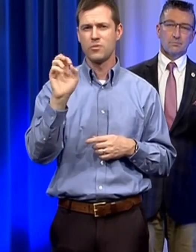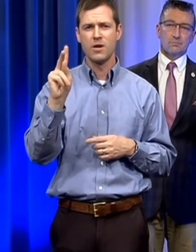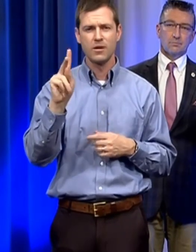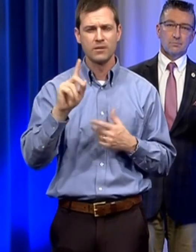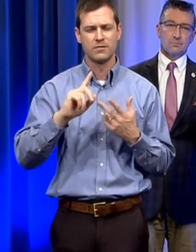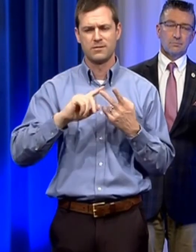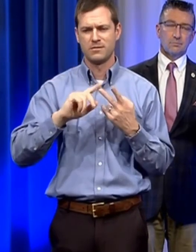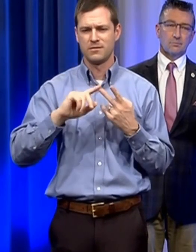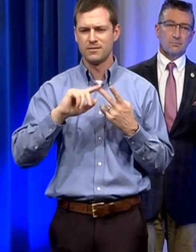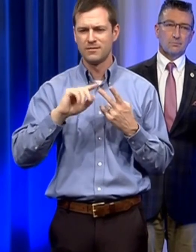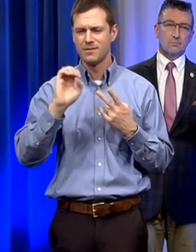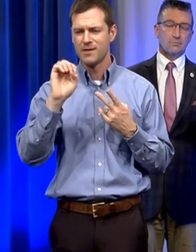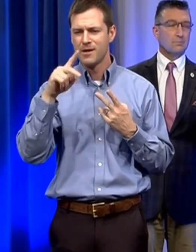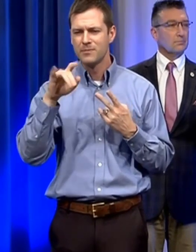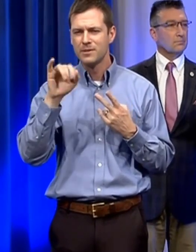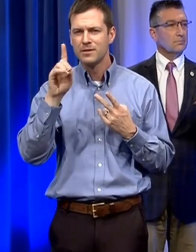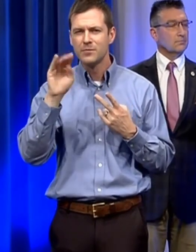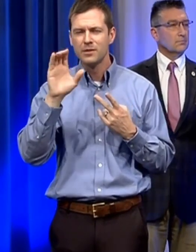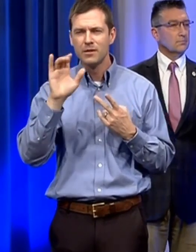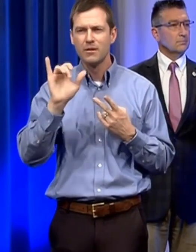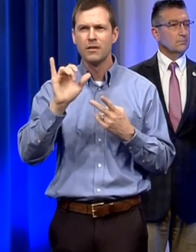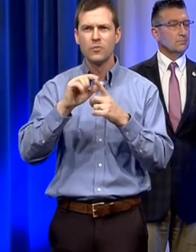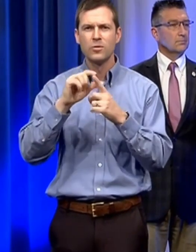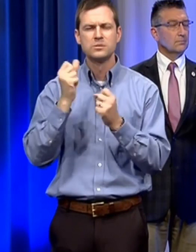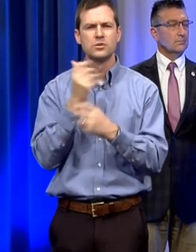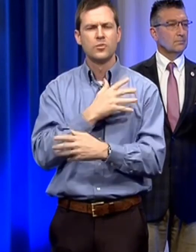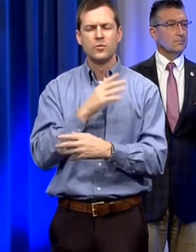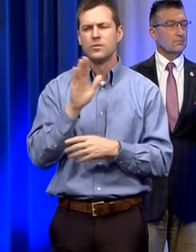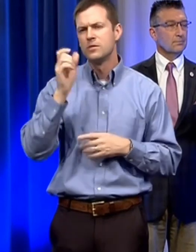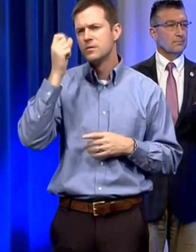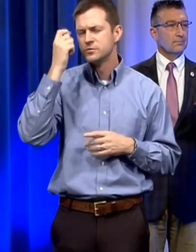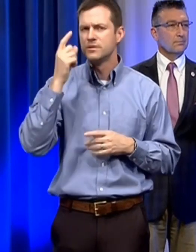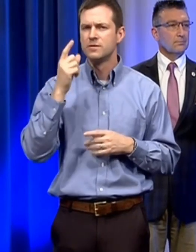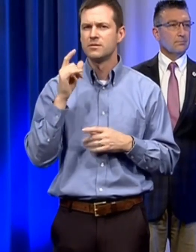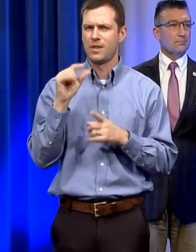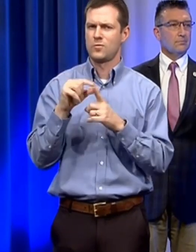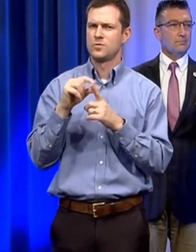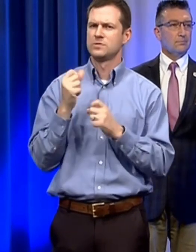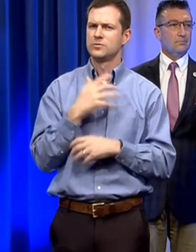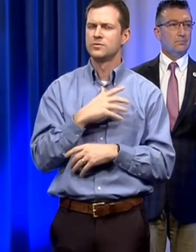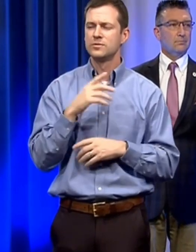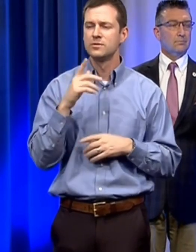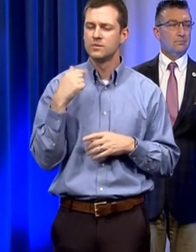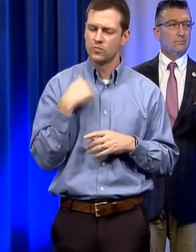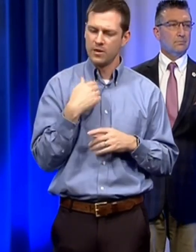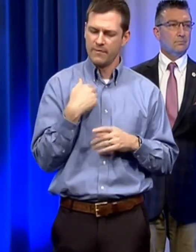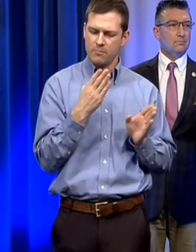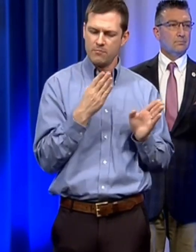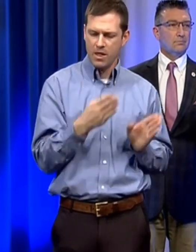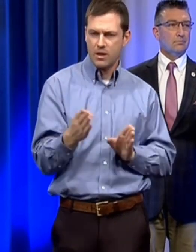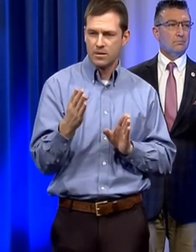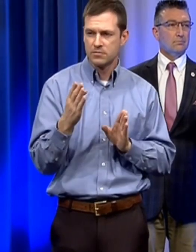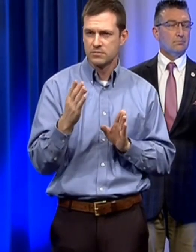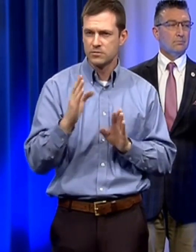people anxious that's that's a perfectly normal way to feel and we understand that and yet we think we have a good plan in place to handle this and to